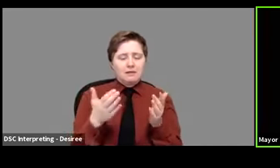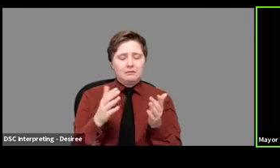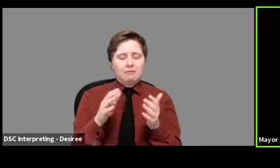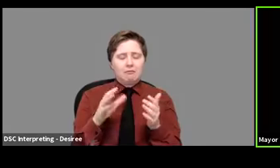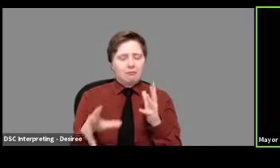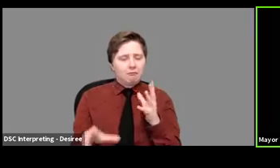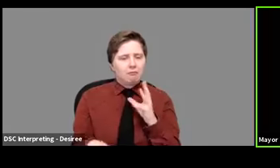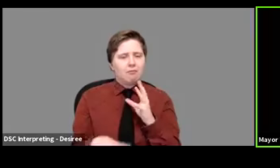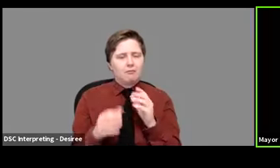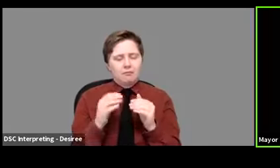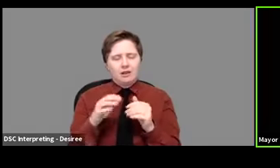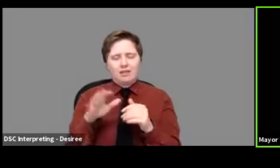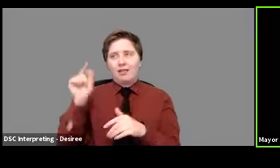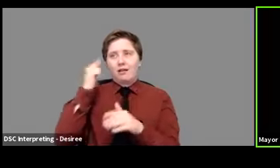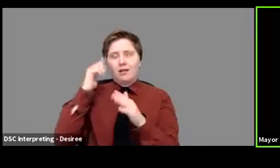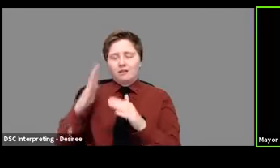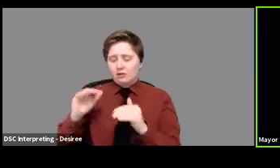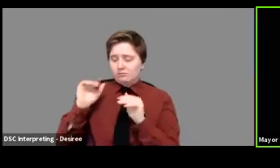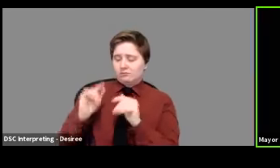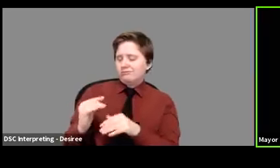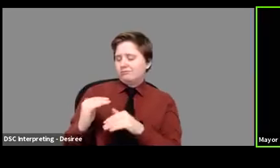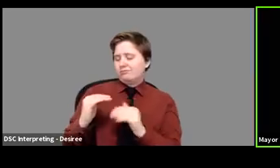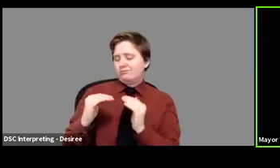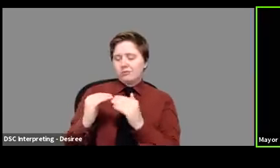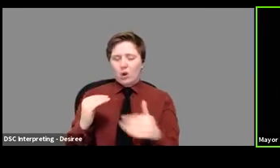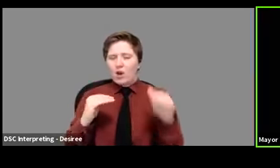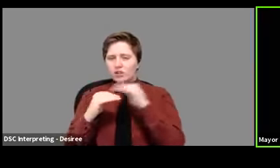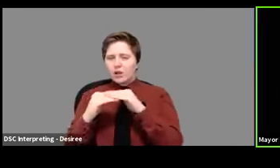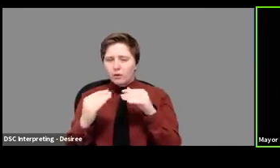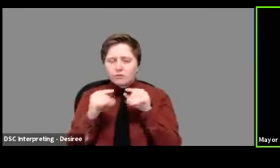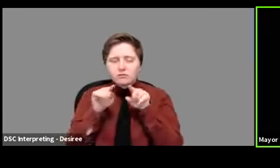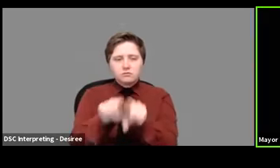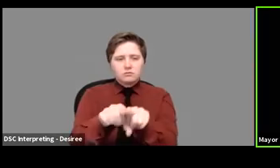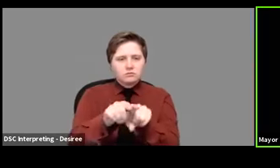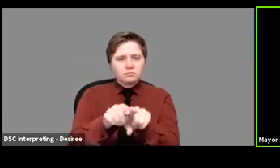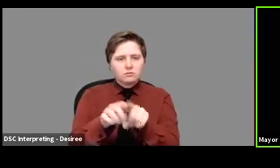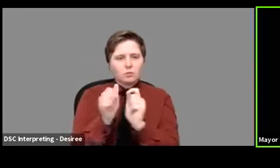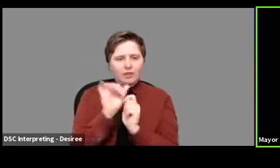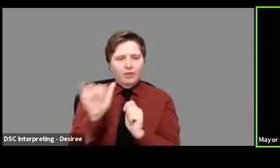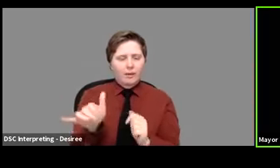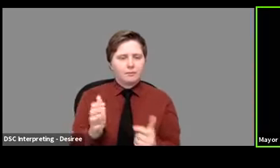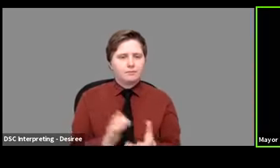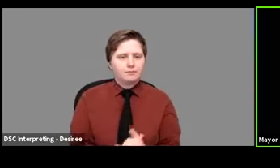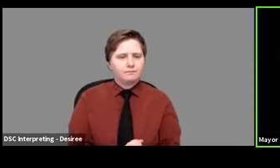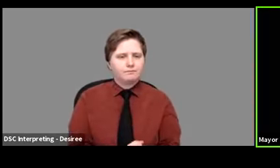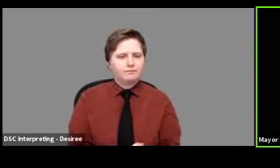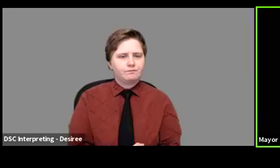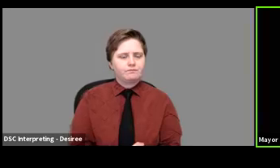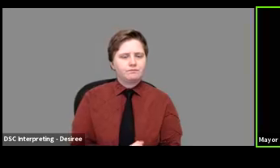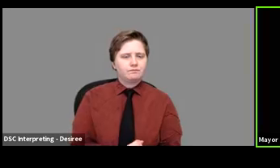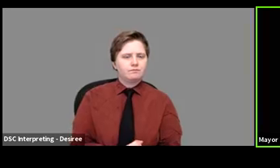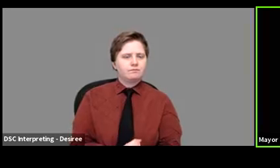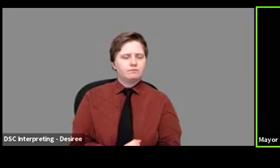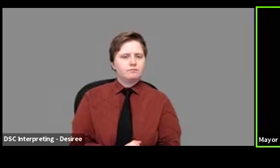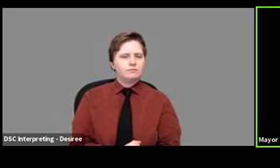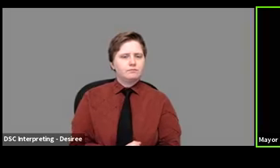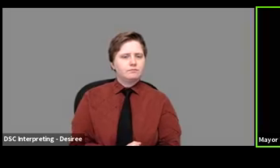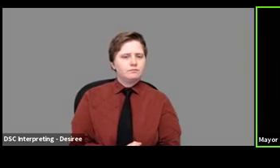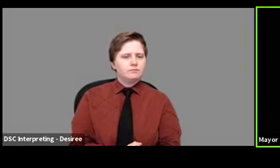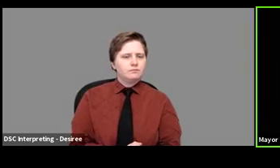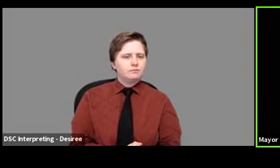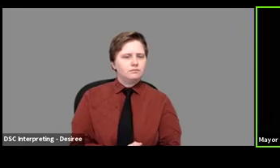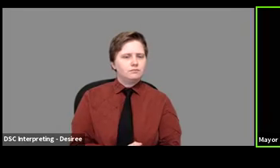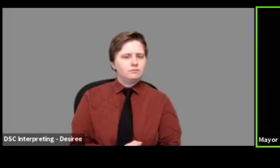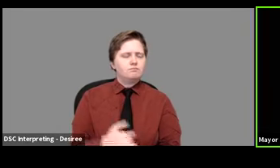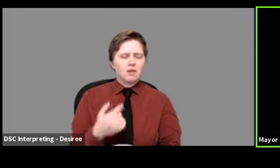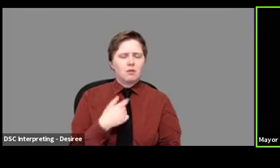on top of or alongside of the governor's orders, um, I can tell you that, uh, uh,